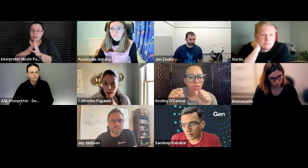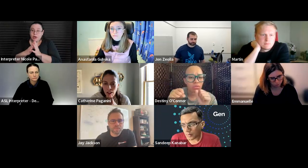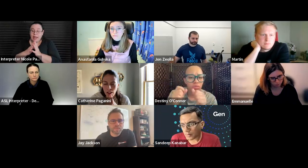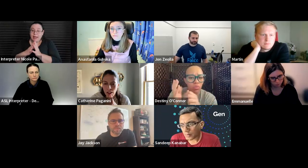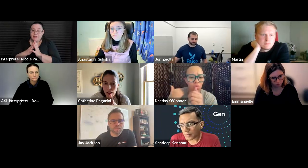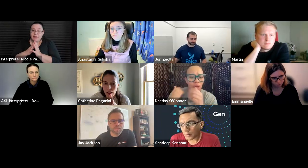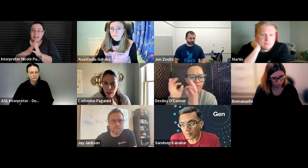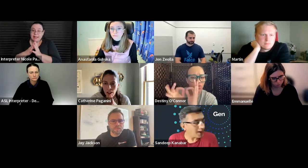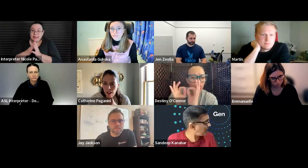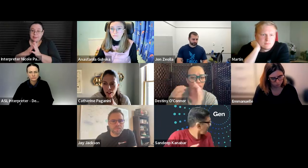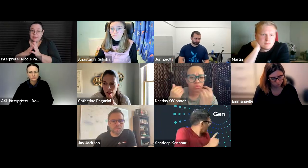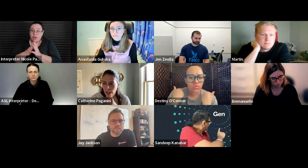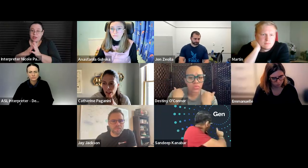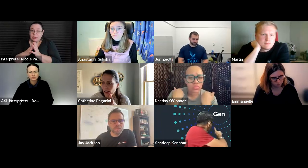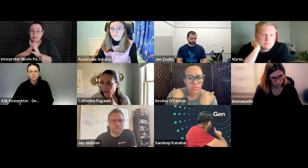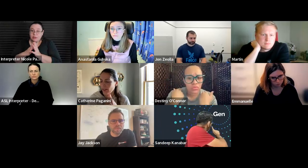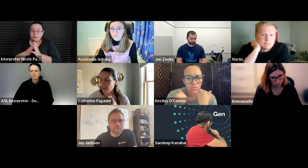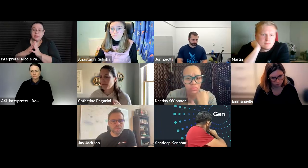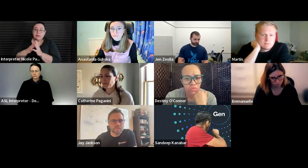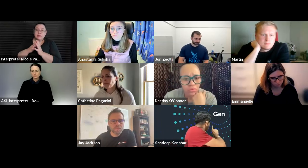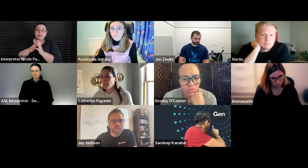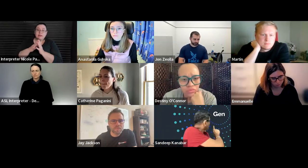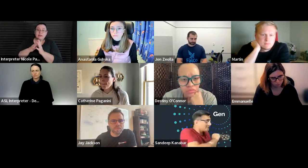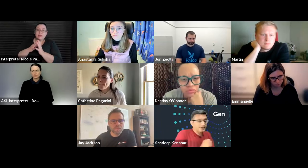you can you can go ahead if you'd like sandeep and talk